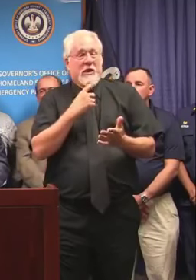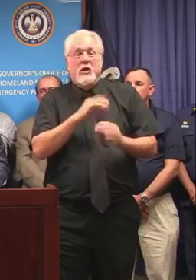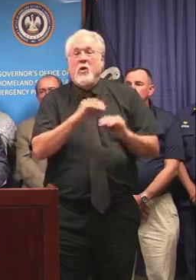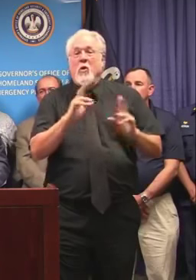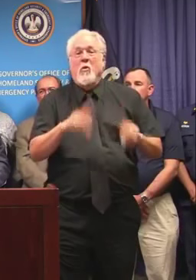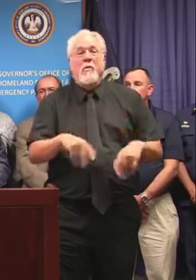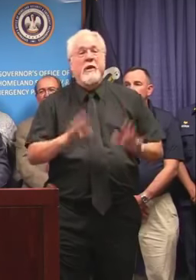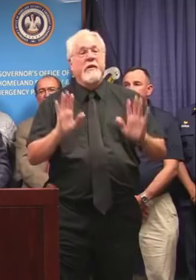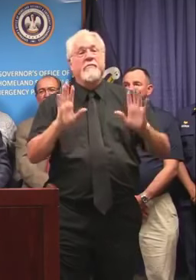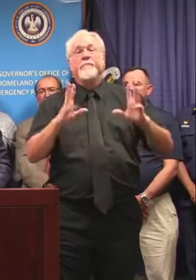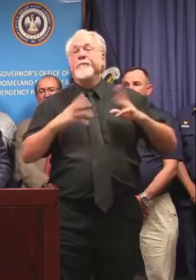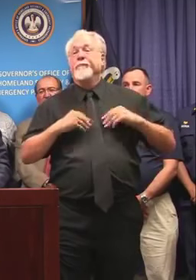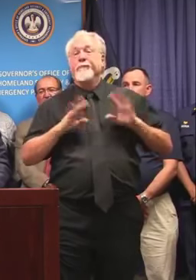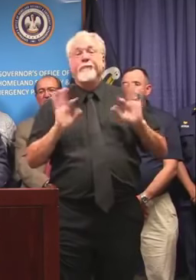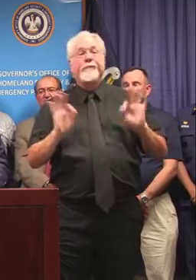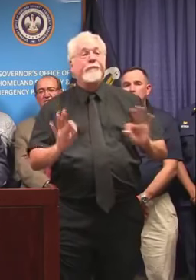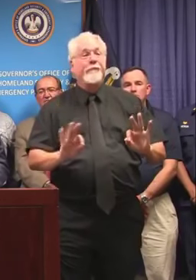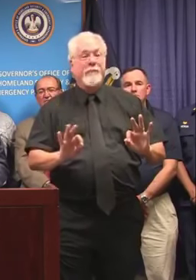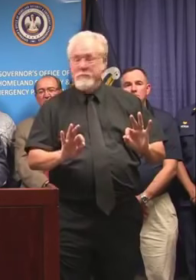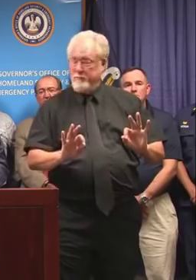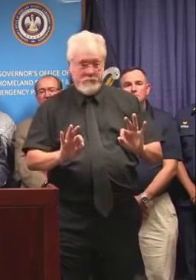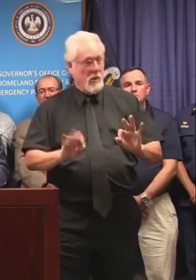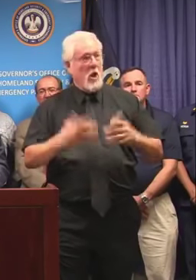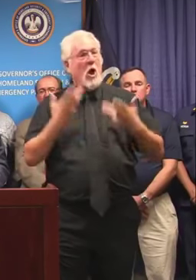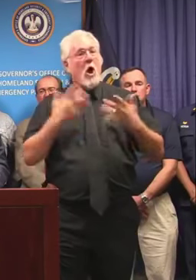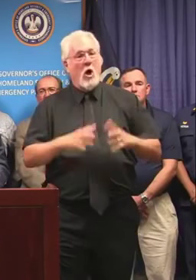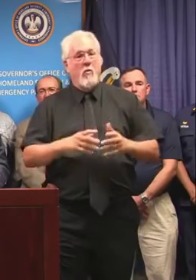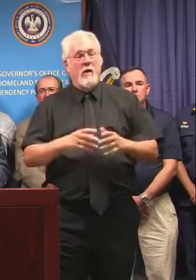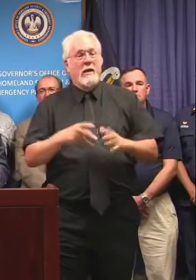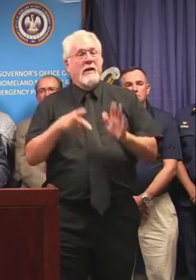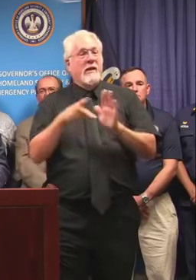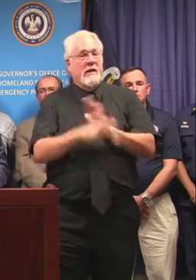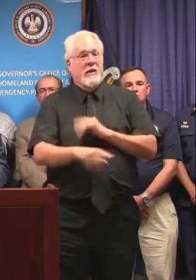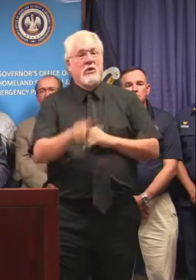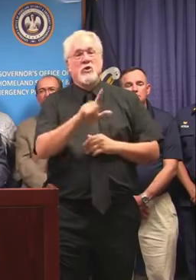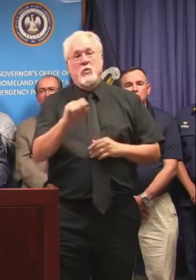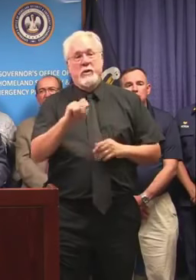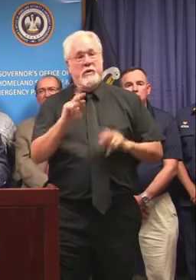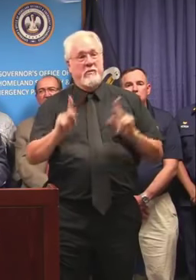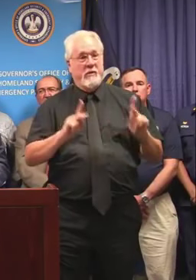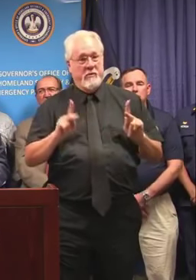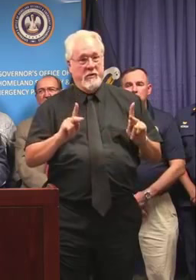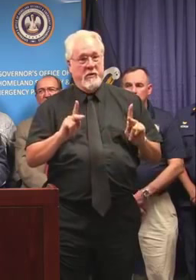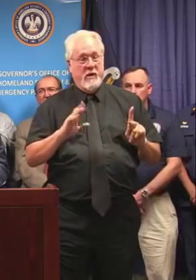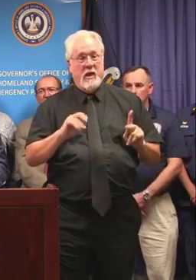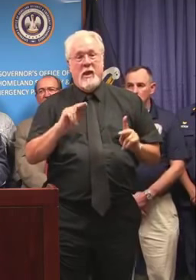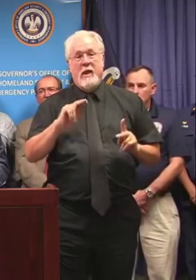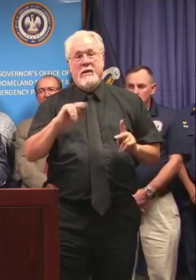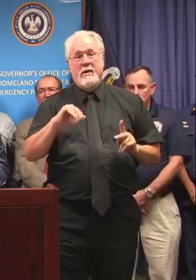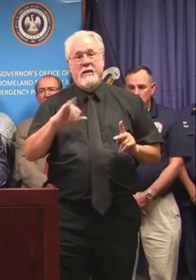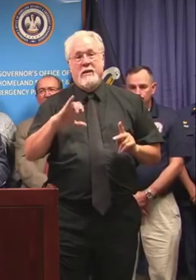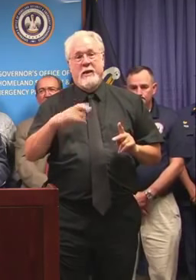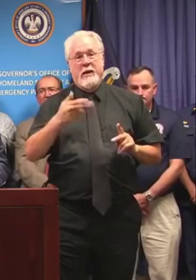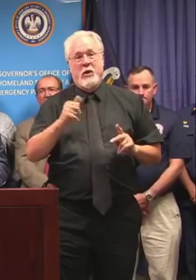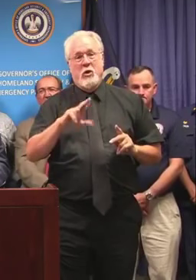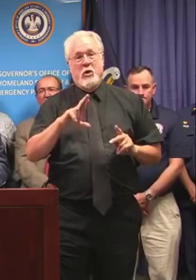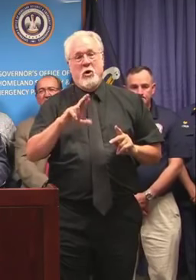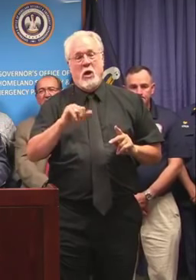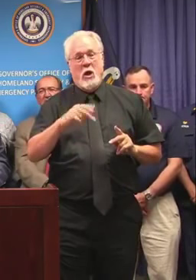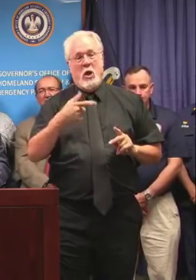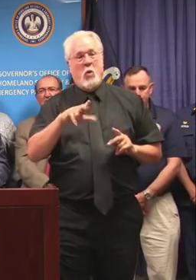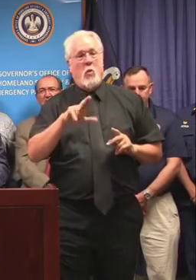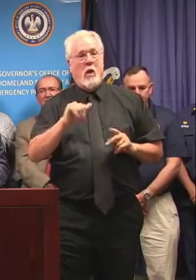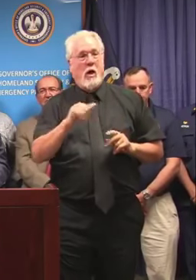this storm lightly. It has already claimed the lives of at least 20 people in Nicaragua and in Honduras.